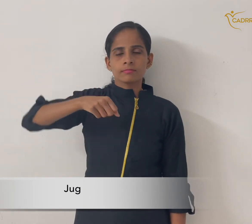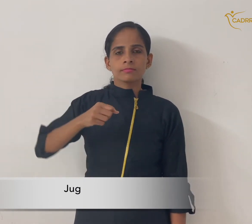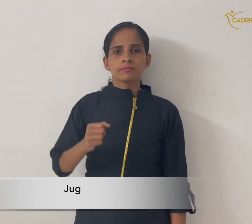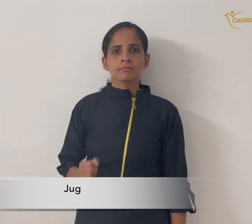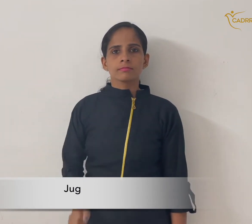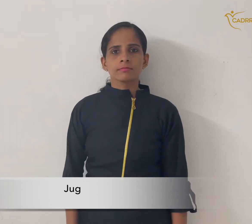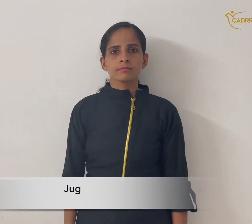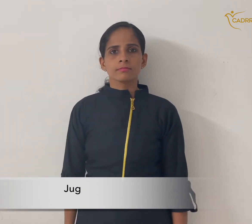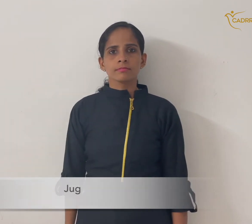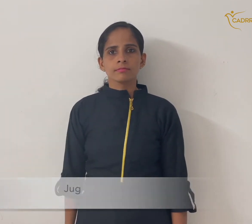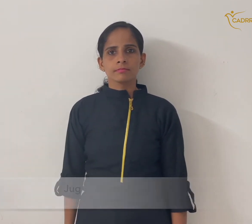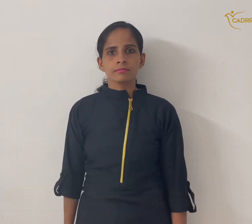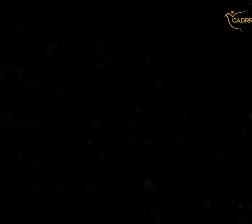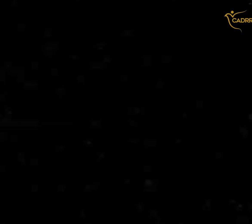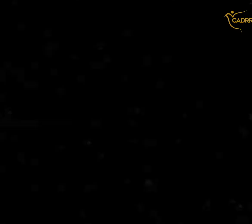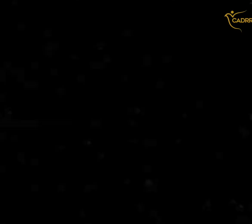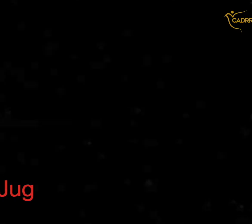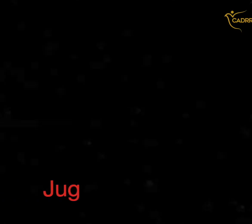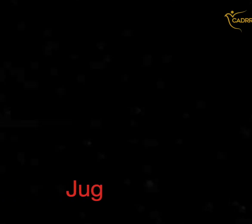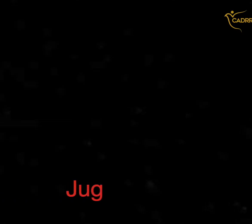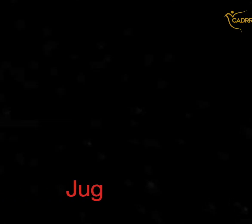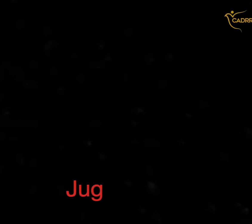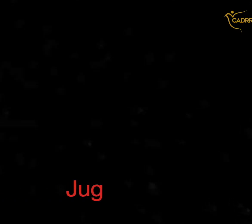grater grater